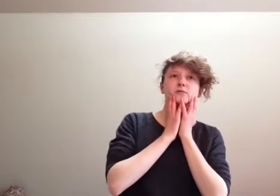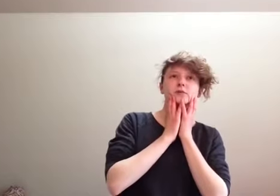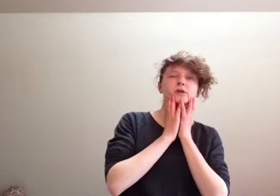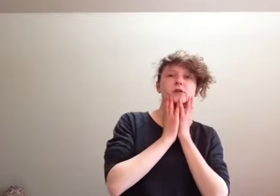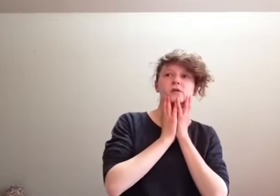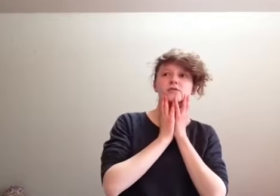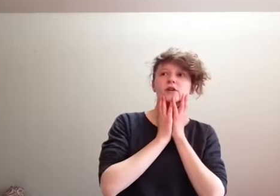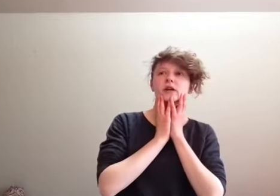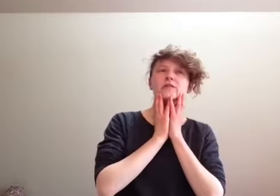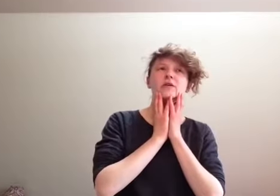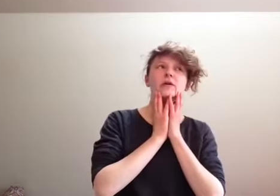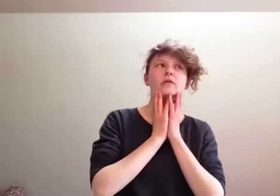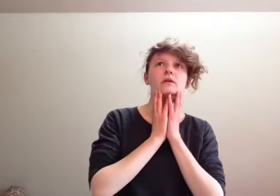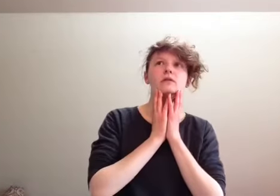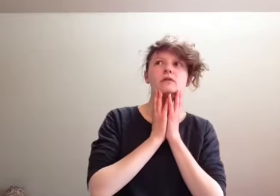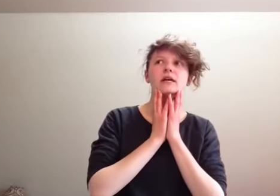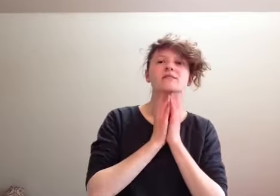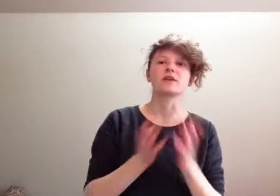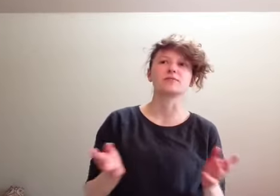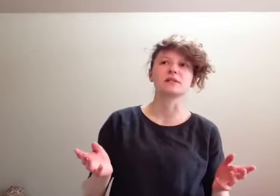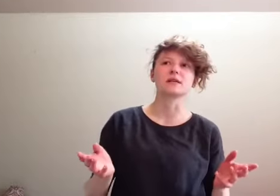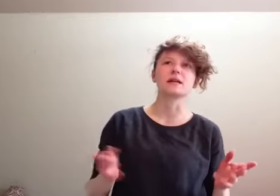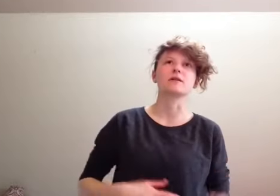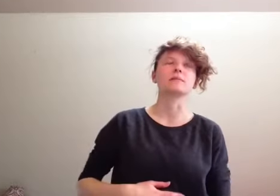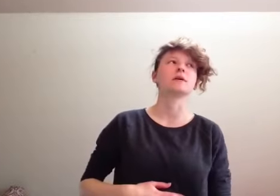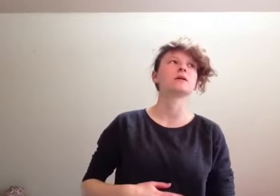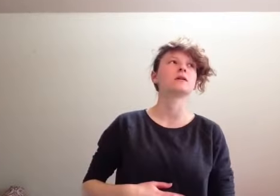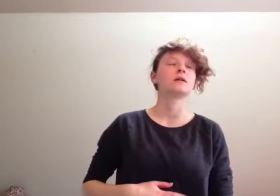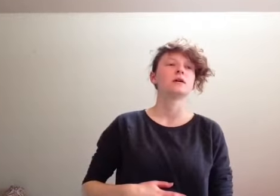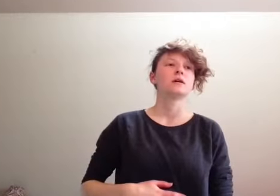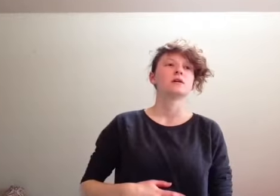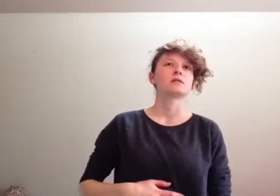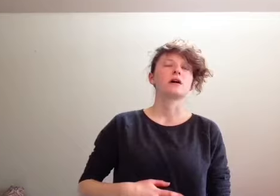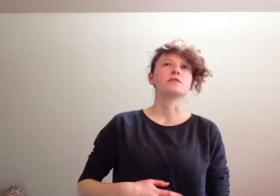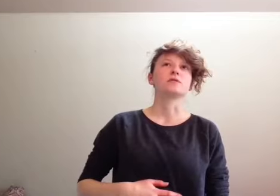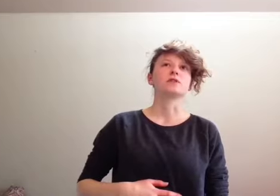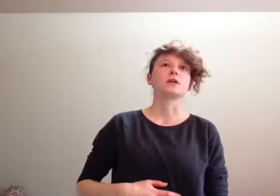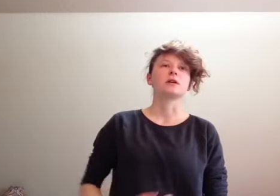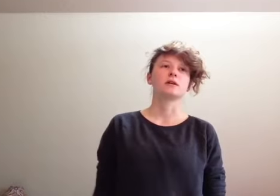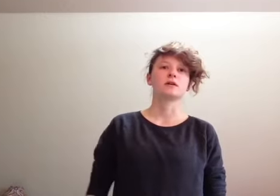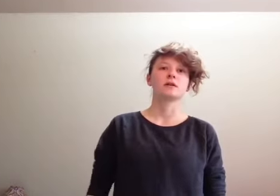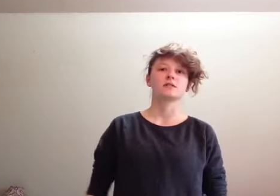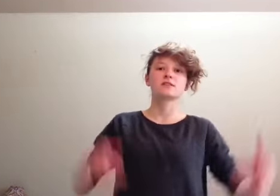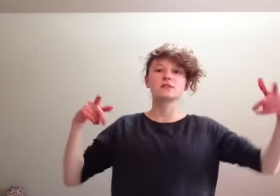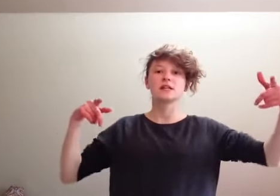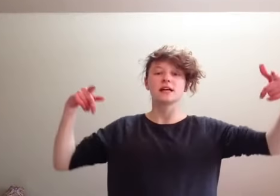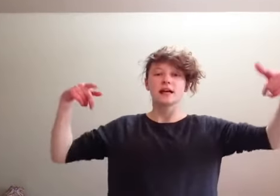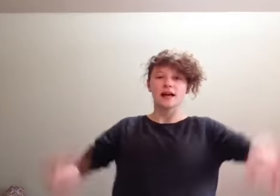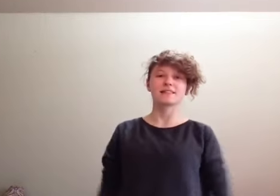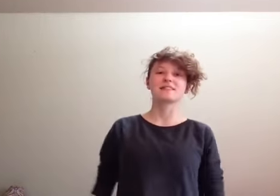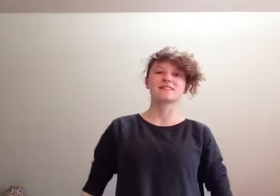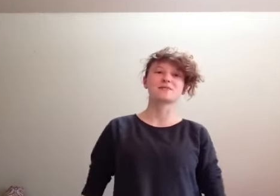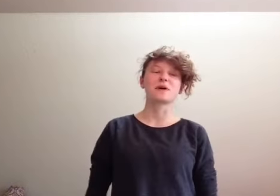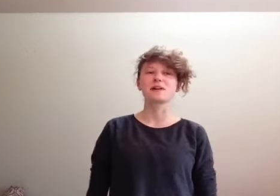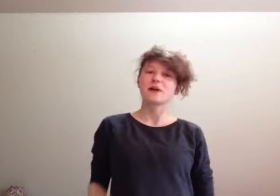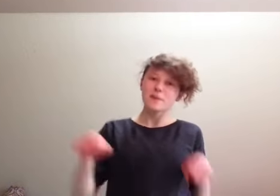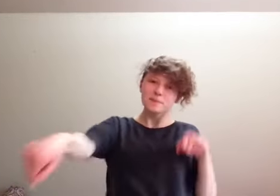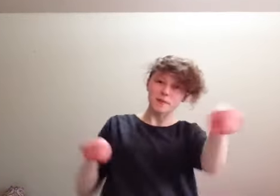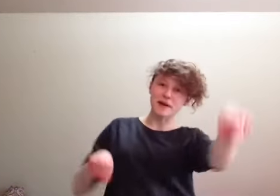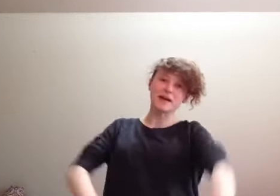the cycle journey even though it only takes five minutes to get there. I'm tired from the journey. So that's good. Exercise as well. But bam.